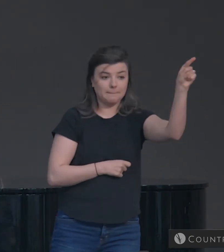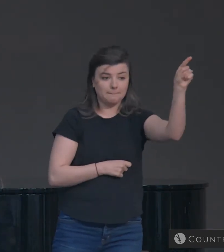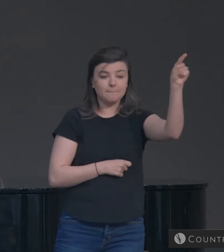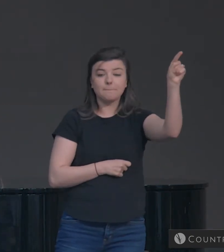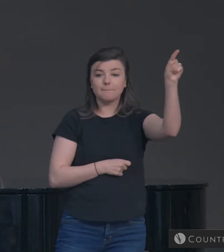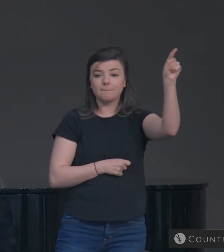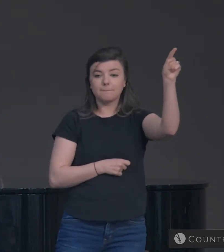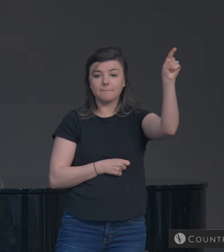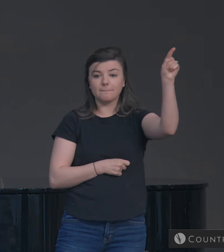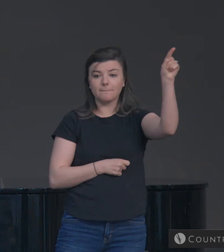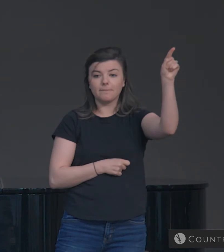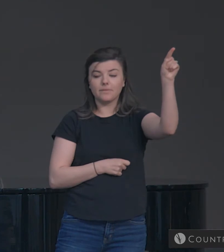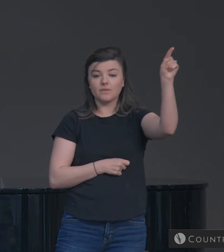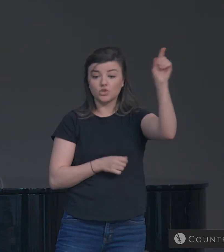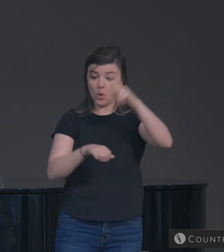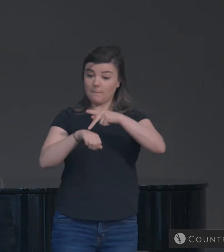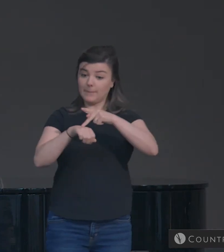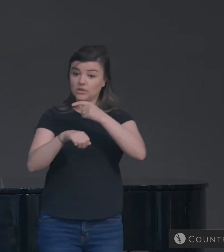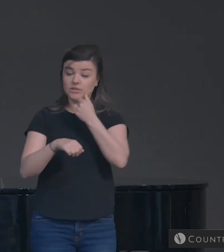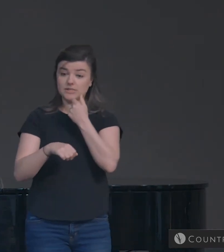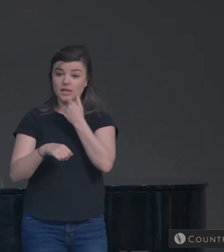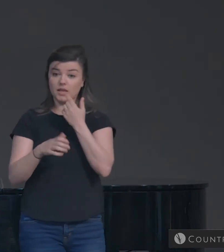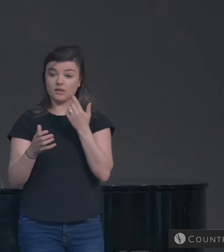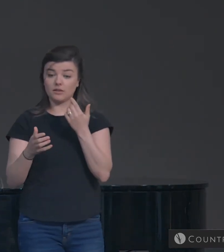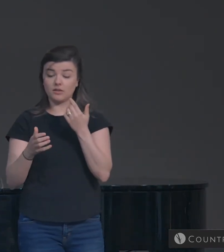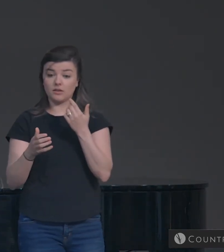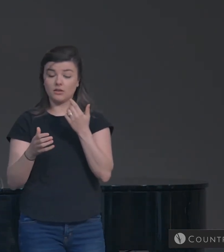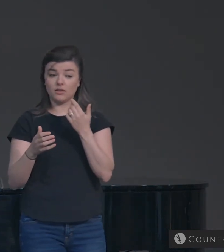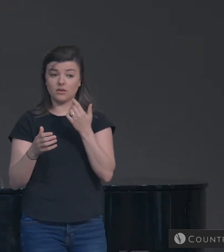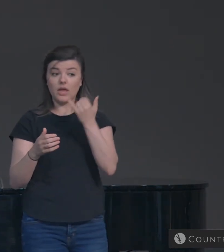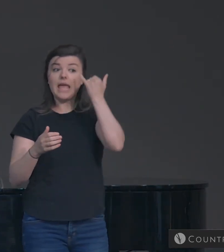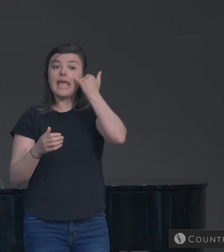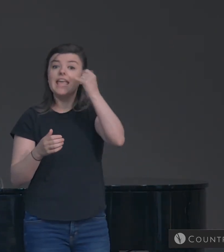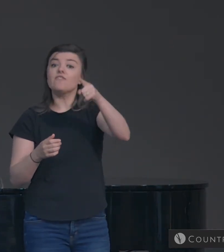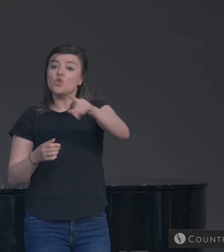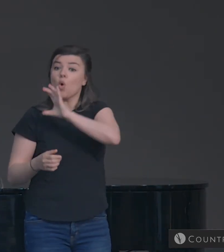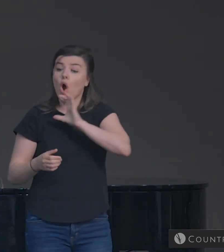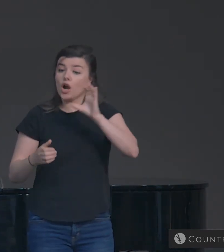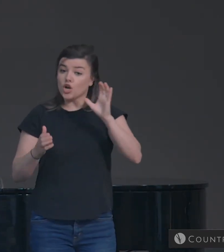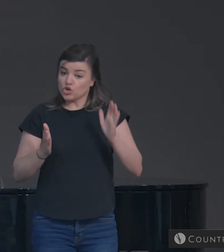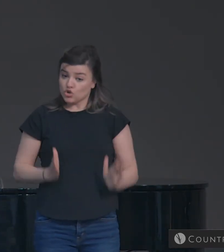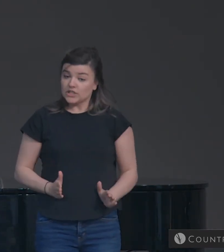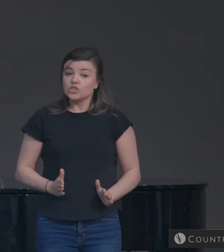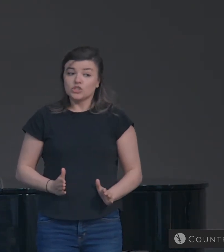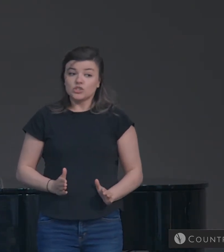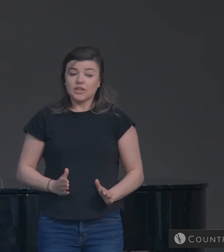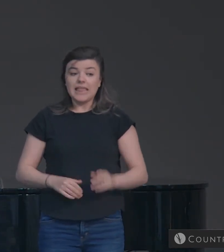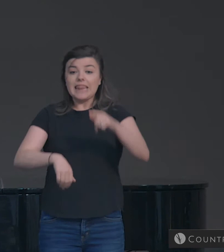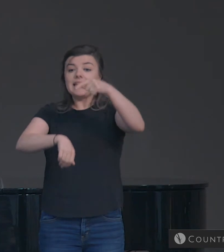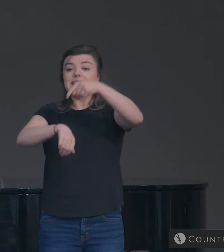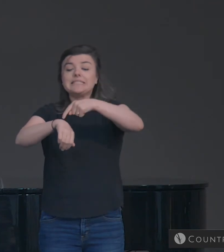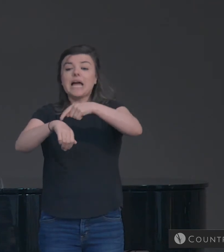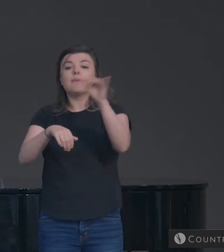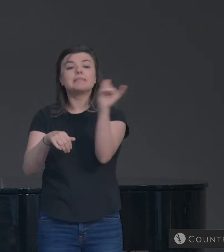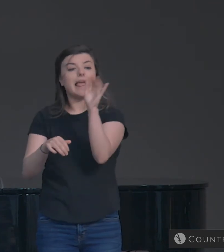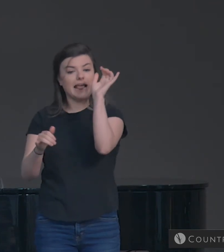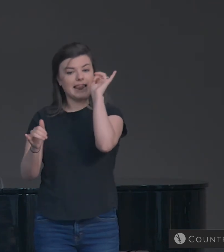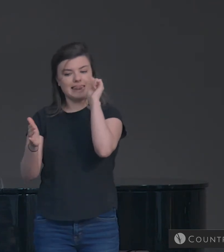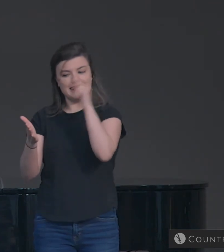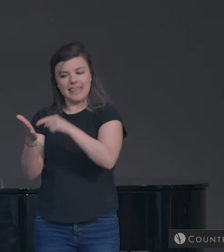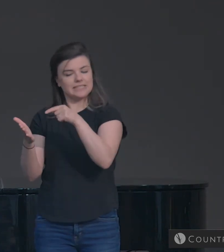He's not saying that if you are a believer, time will be like this.